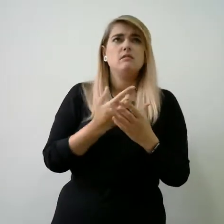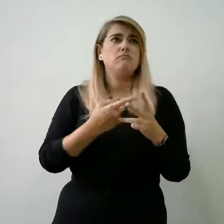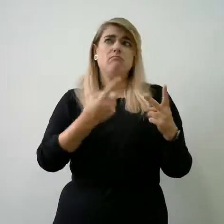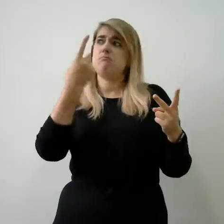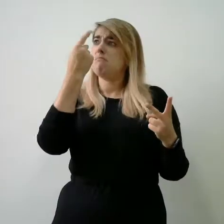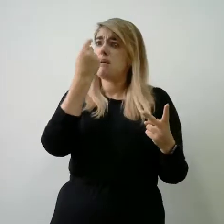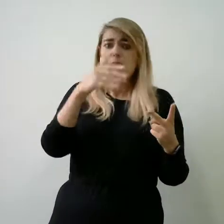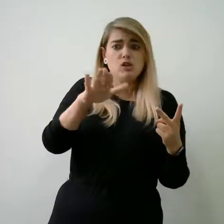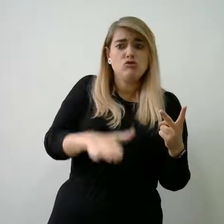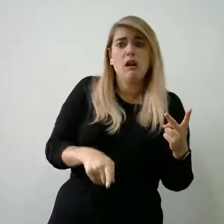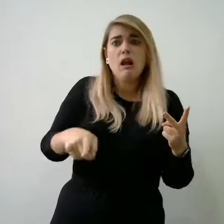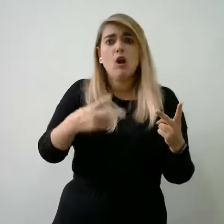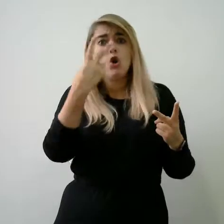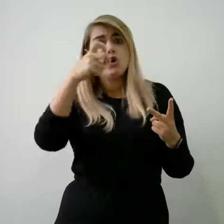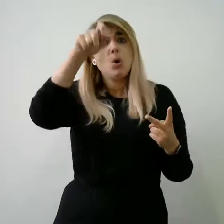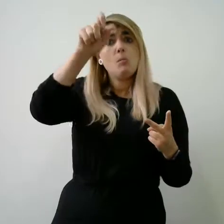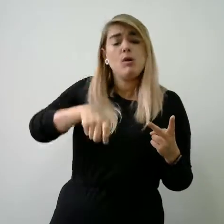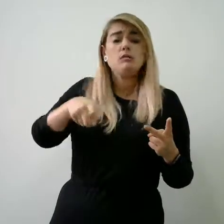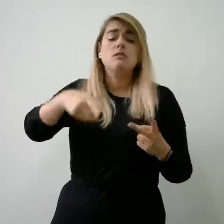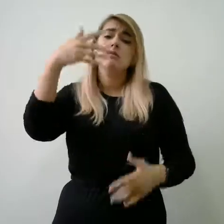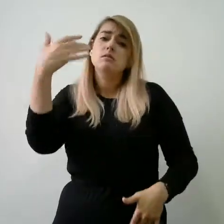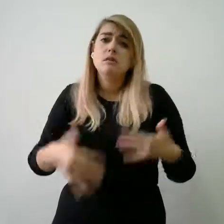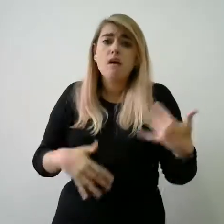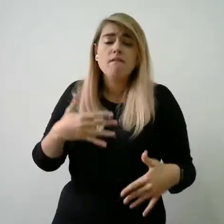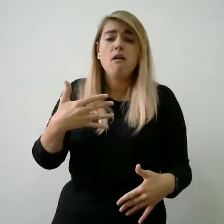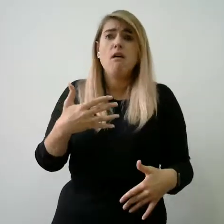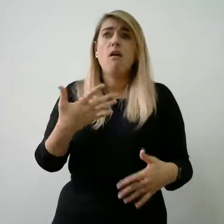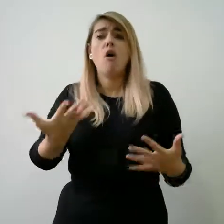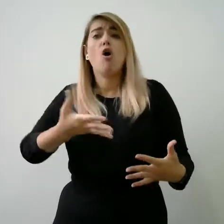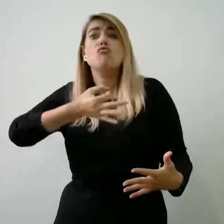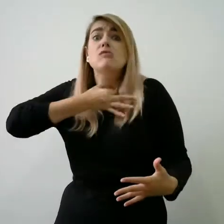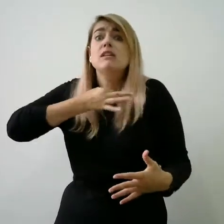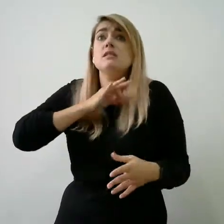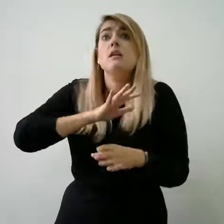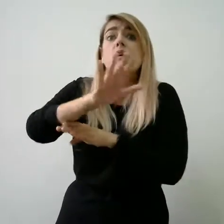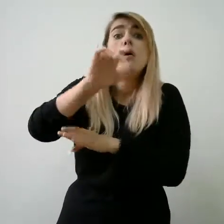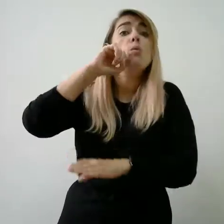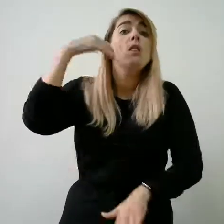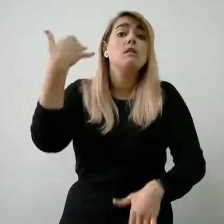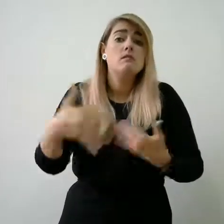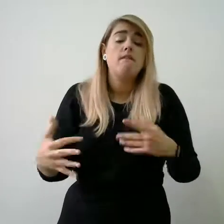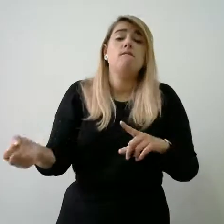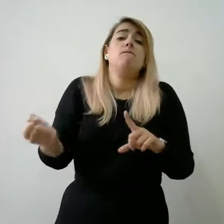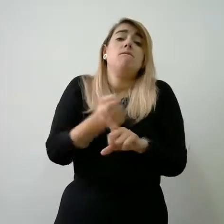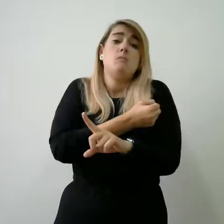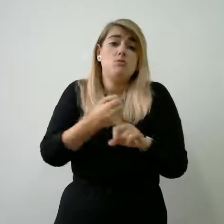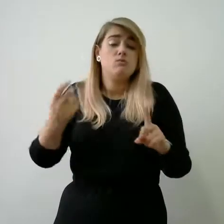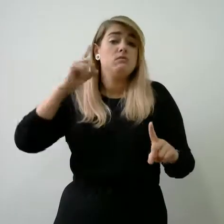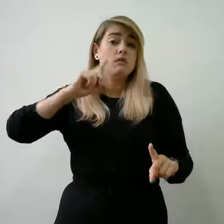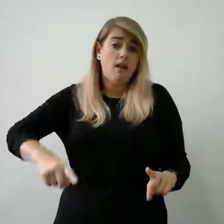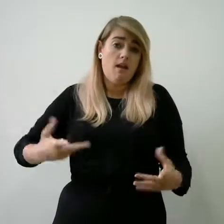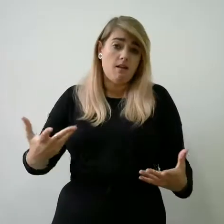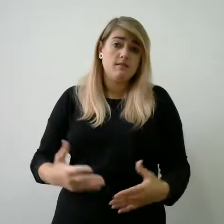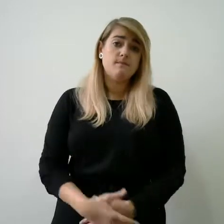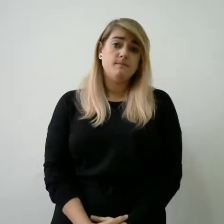child or young person is suffering or at risk of suffering abuse or neglect. you. Thank you. Thank you.